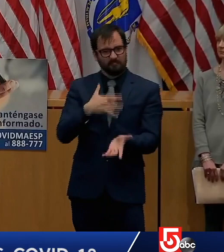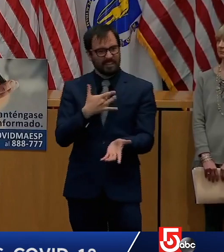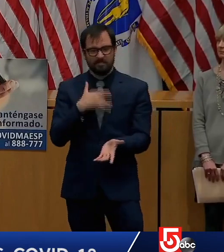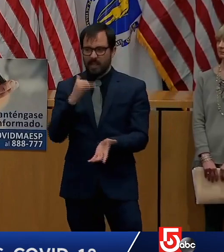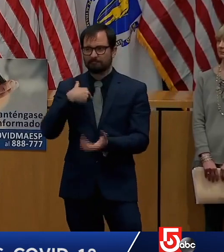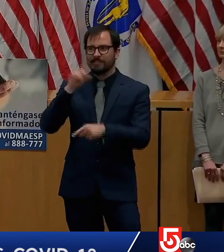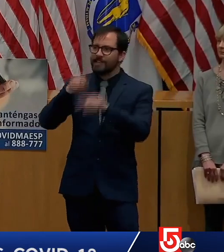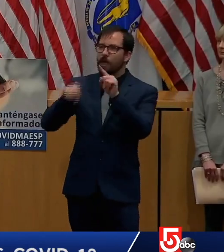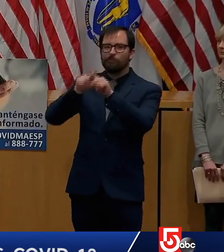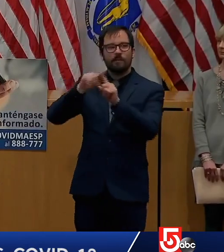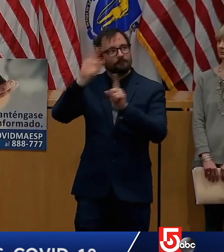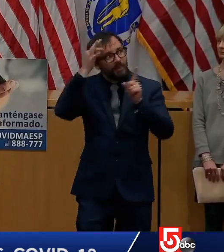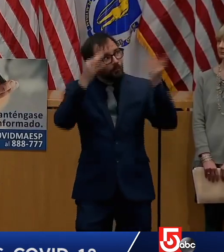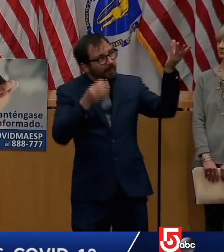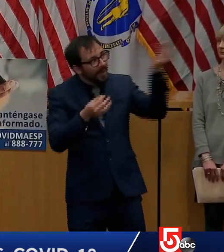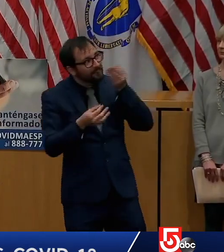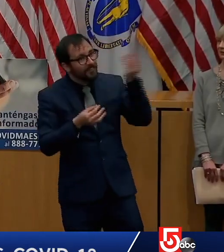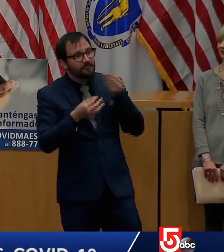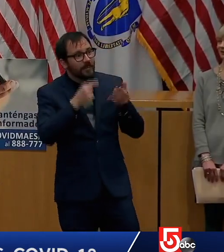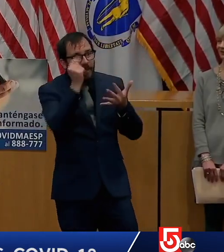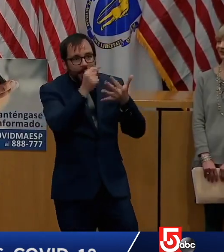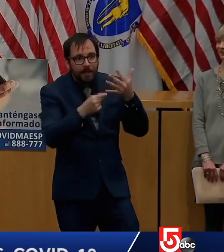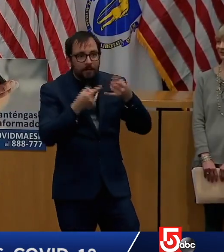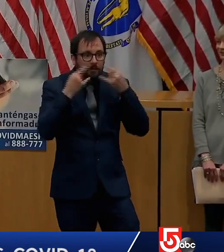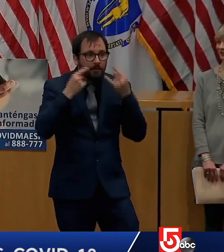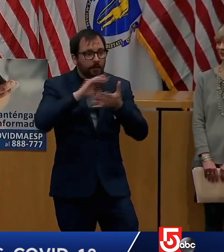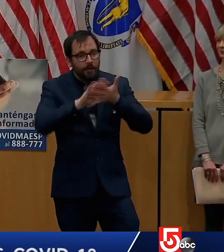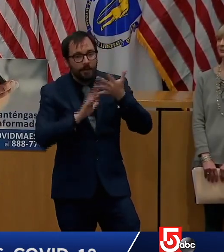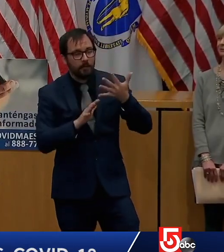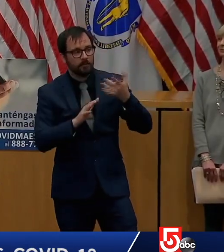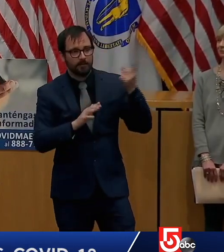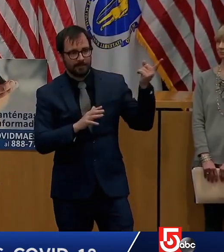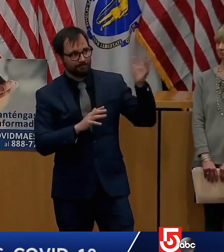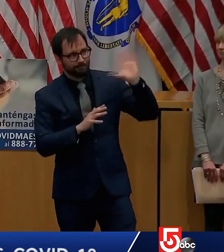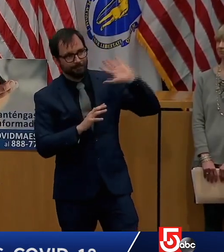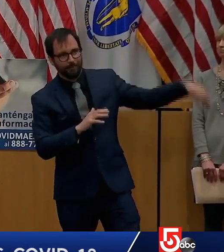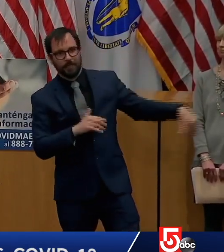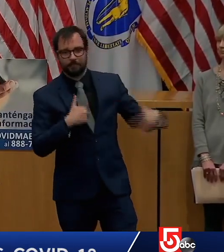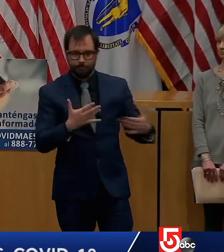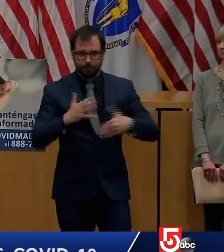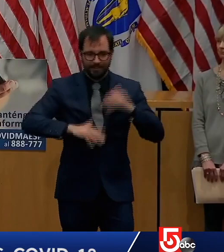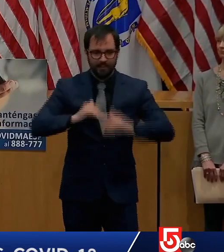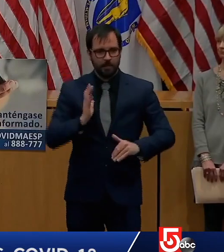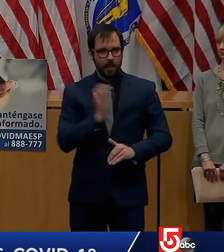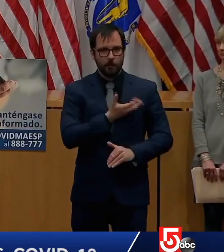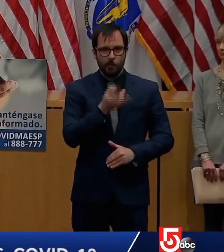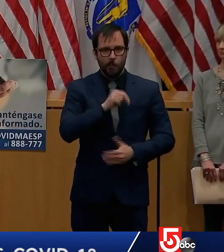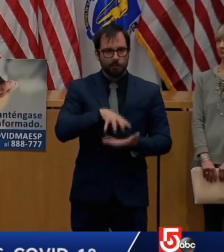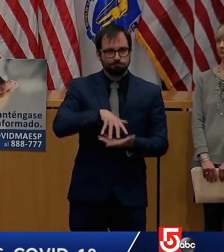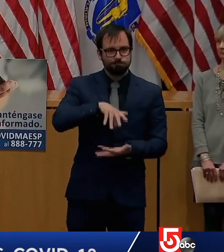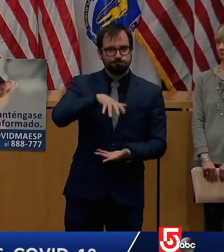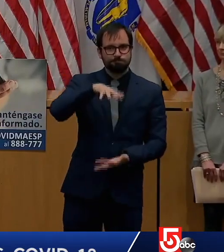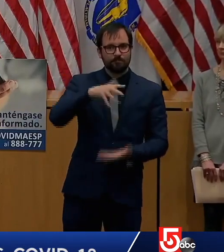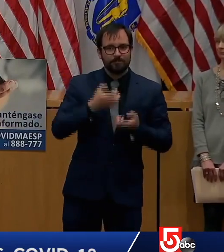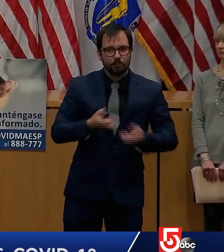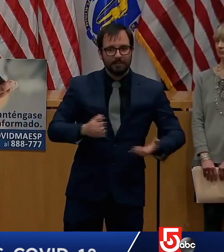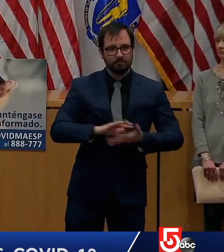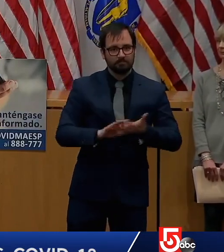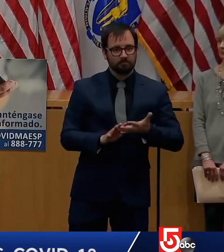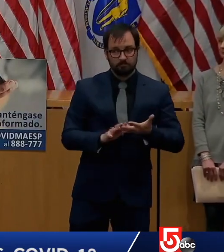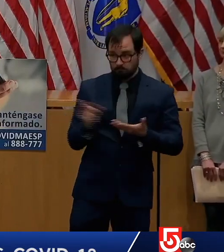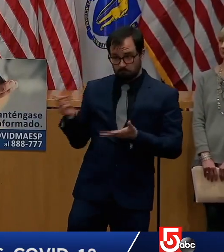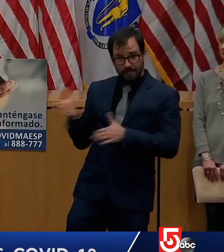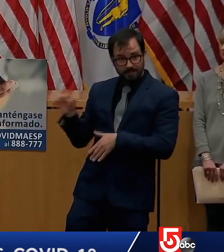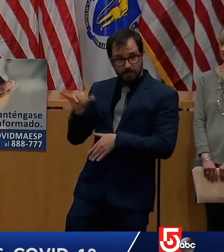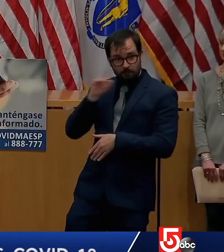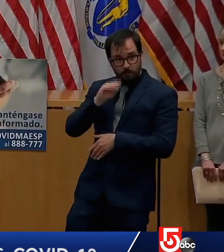I certainly think that we are going to be very aggressive about continuing to chase PPE. I've said at